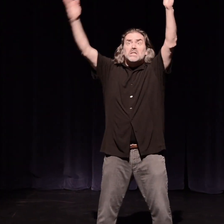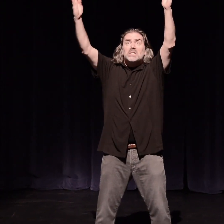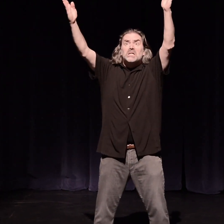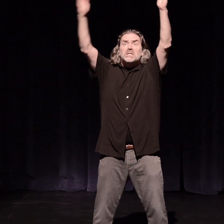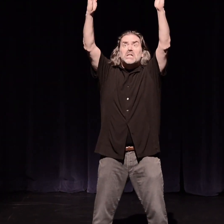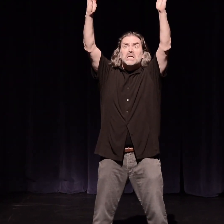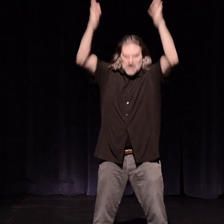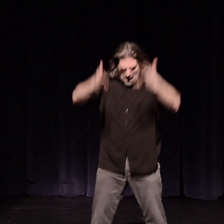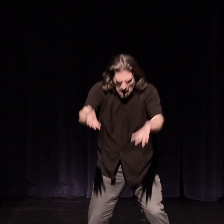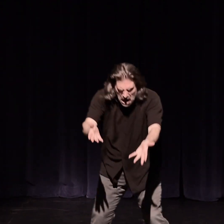The soul enters his and the soul enters his heart.